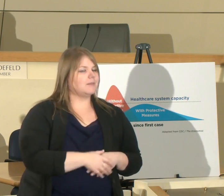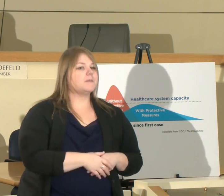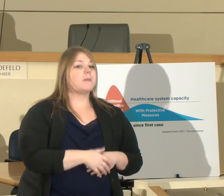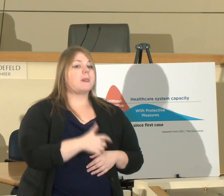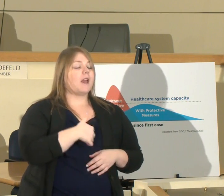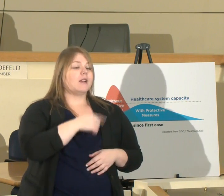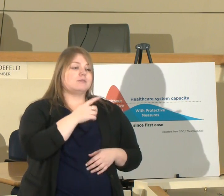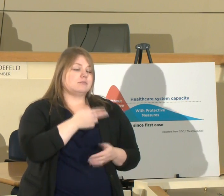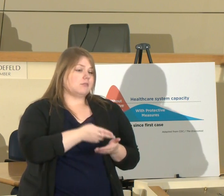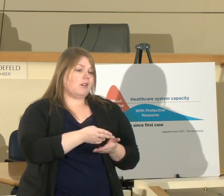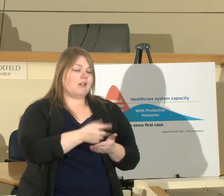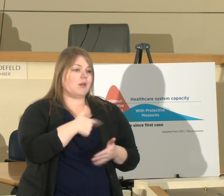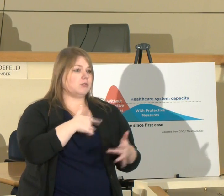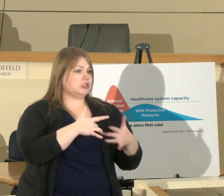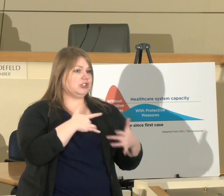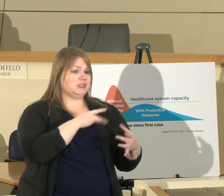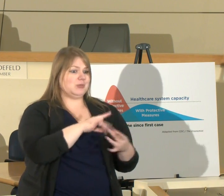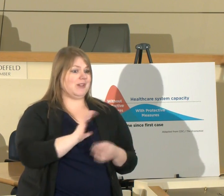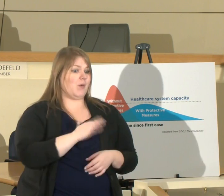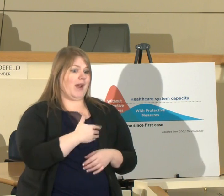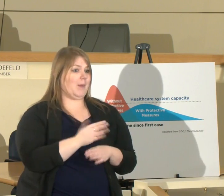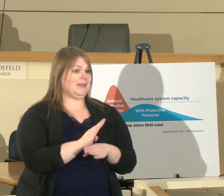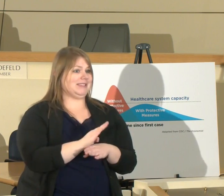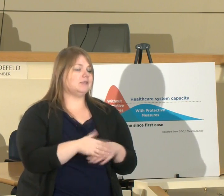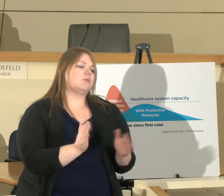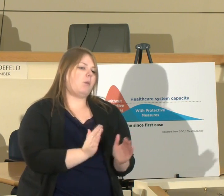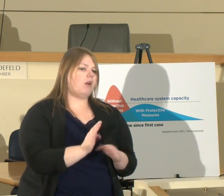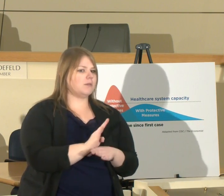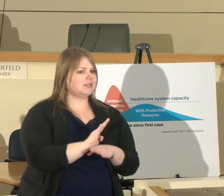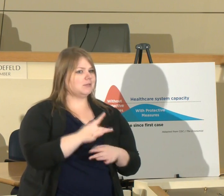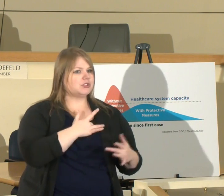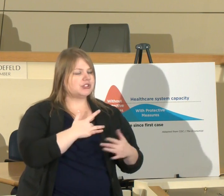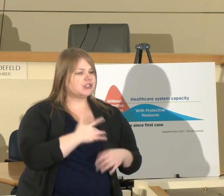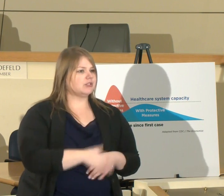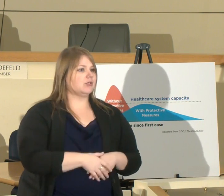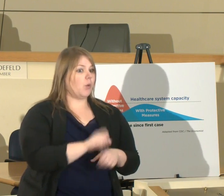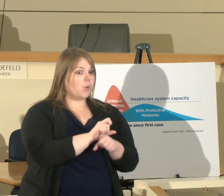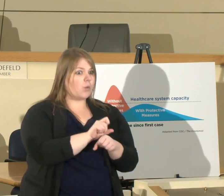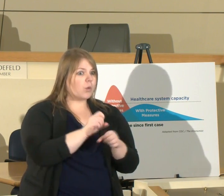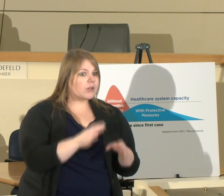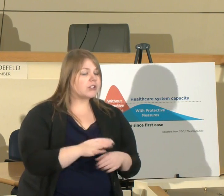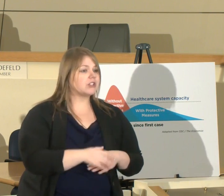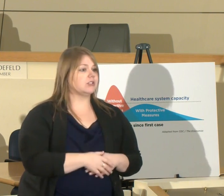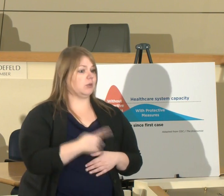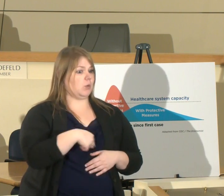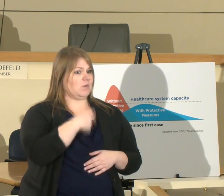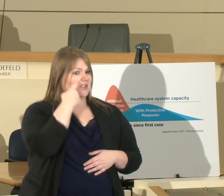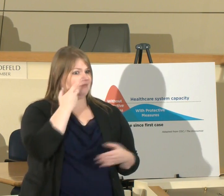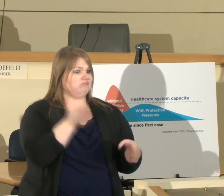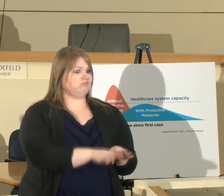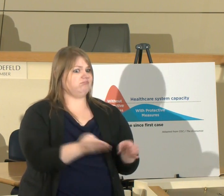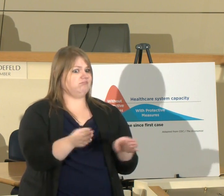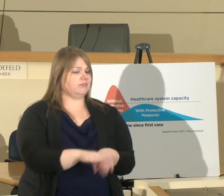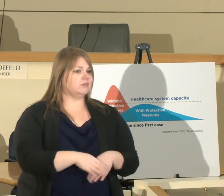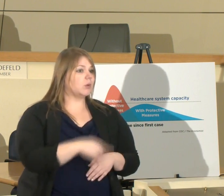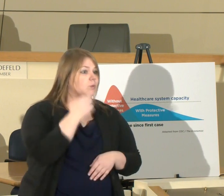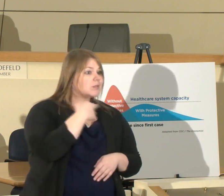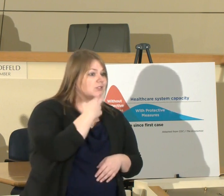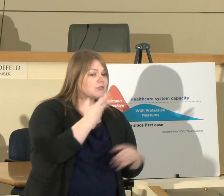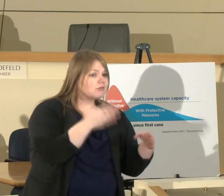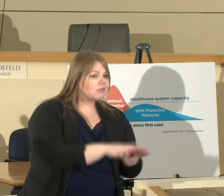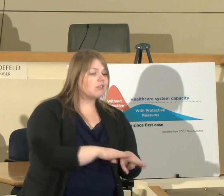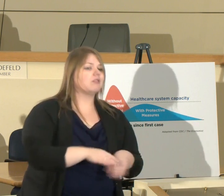about our businesses our small businesses our workers that we've shut down we shut down restaurants